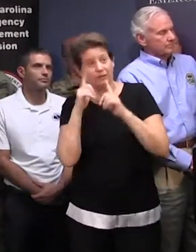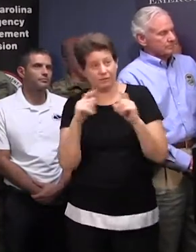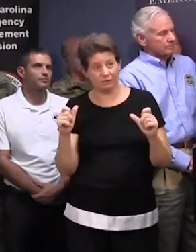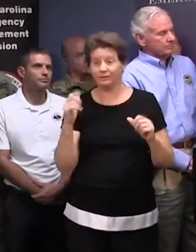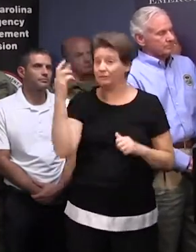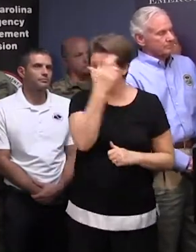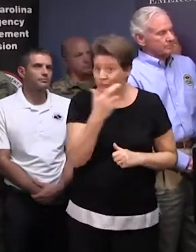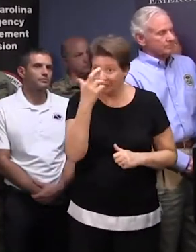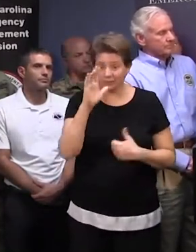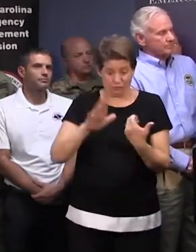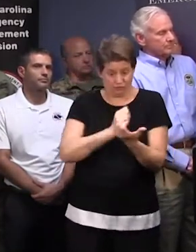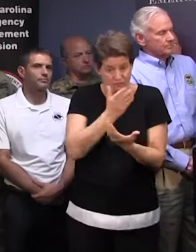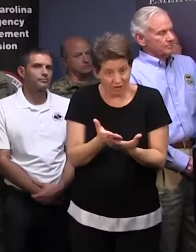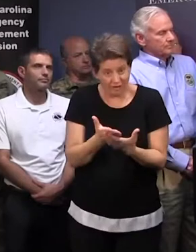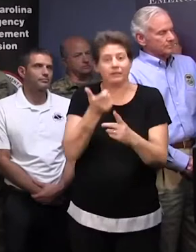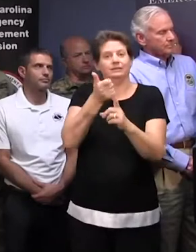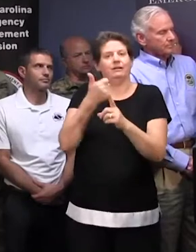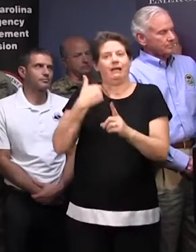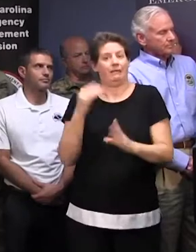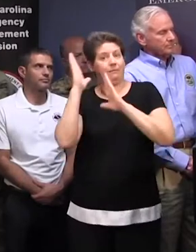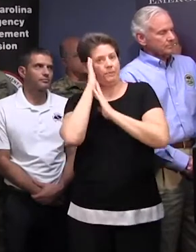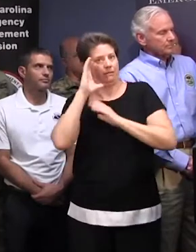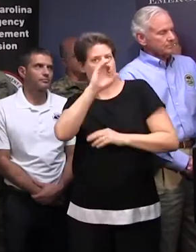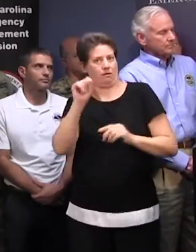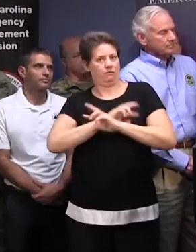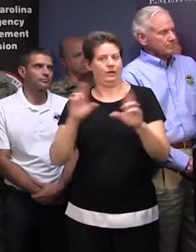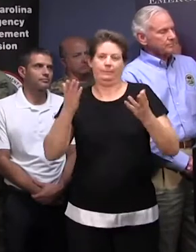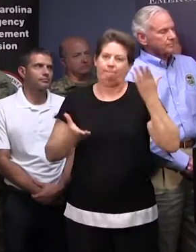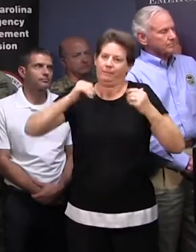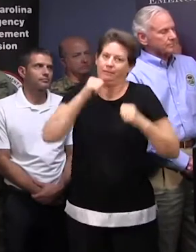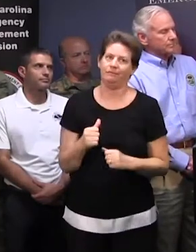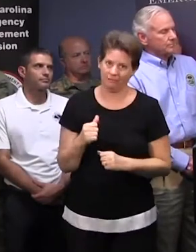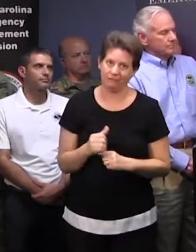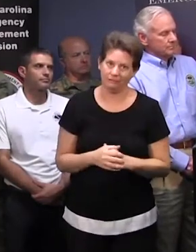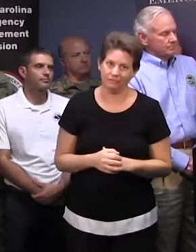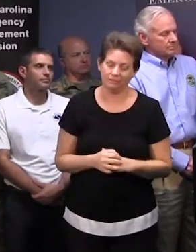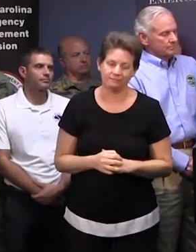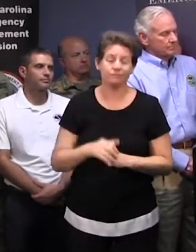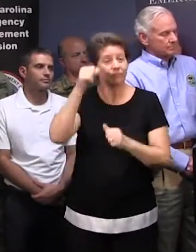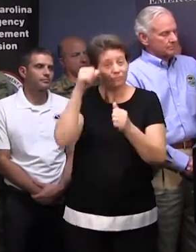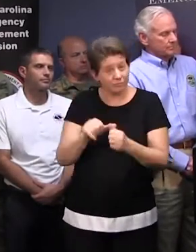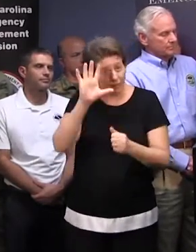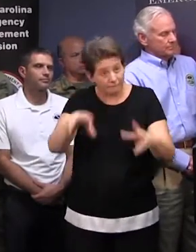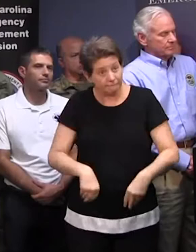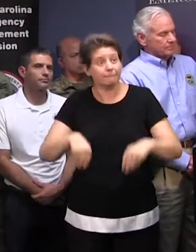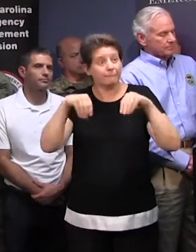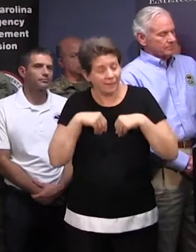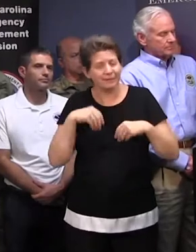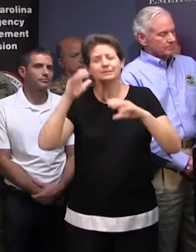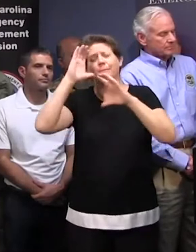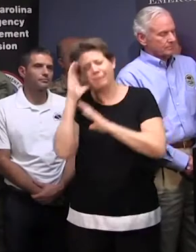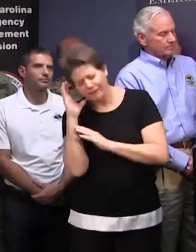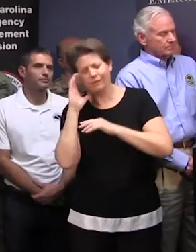may not have your individual cot upon your arrival. Please remember to bring your blankets, pillows,